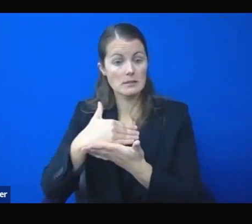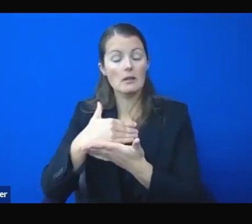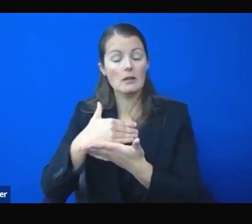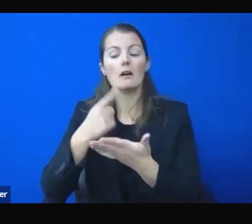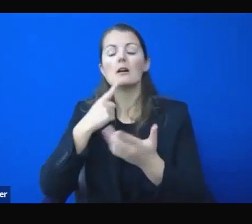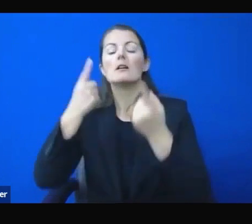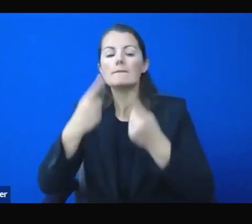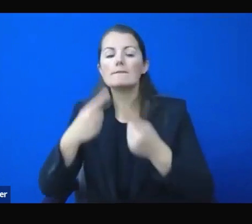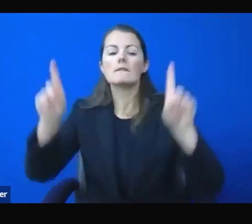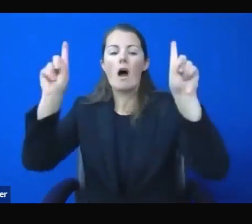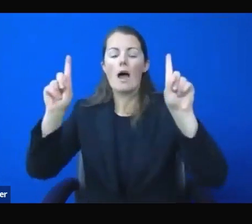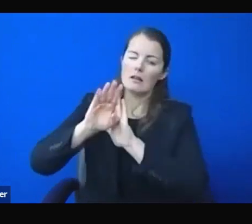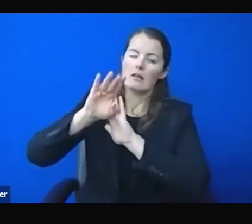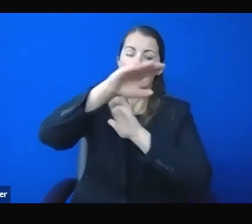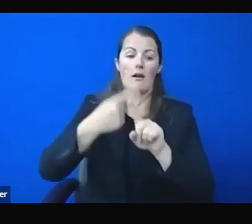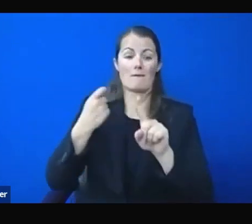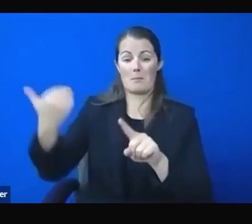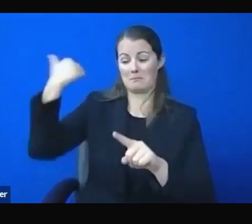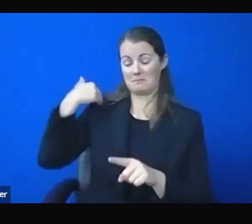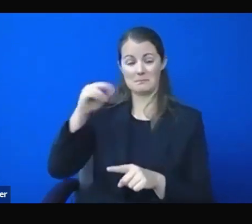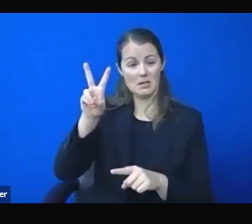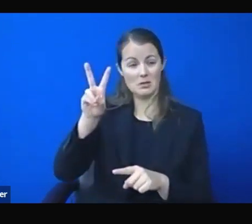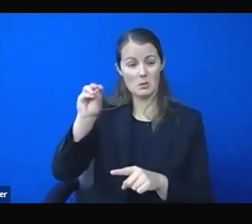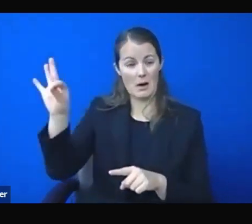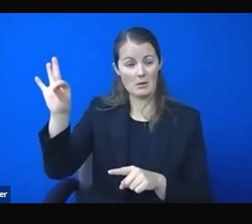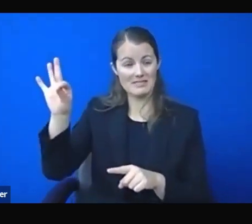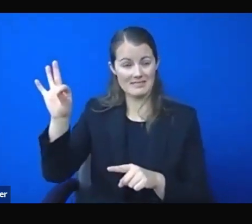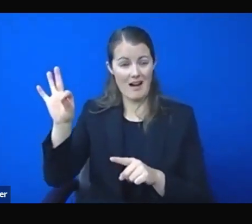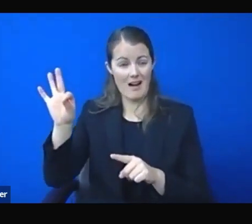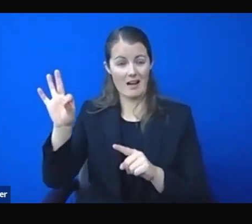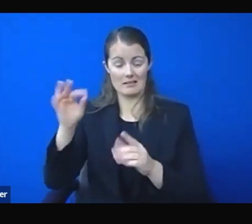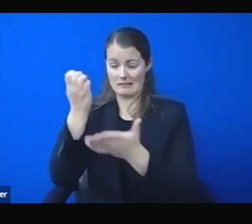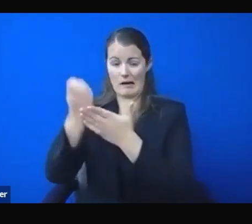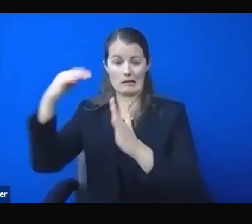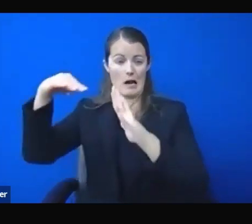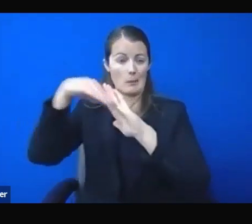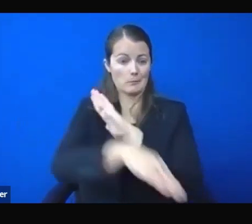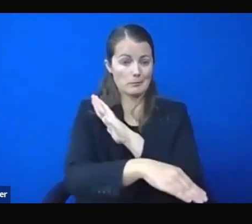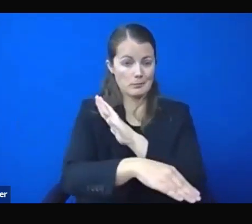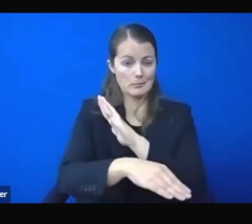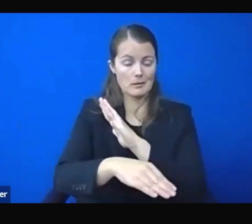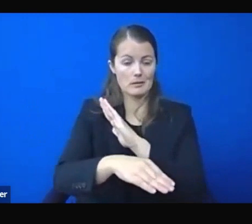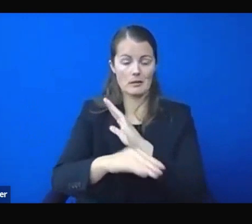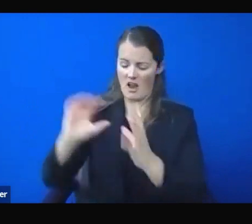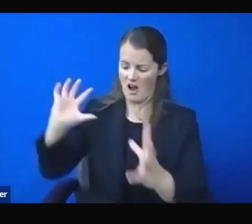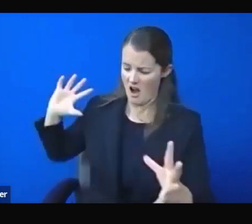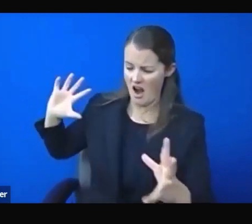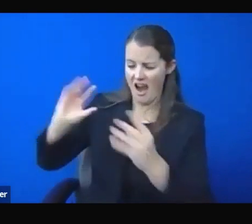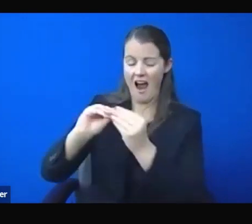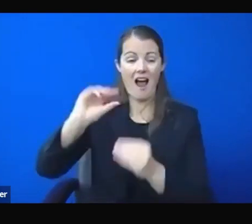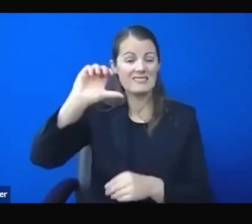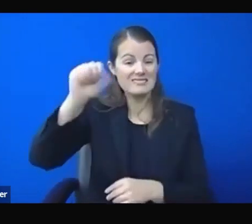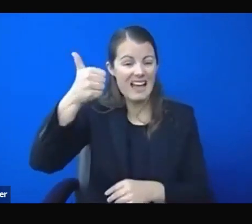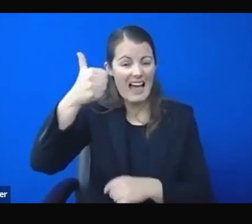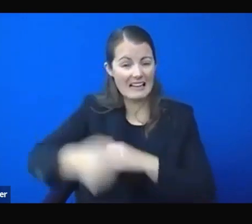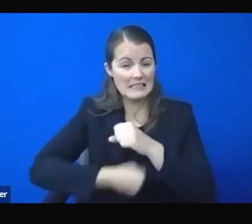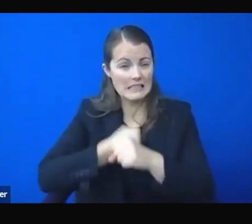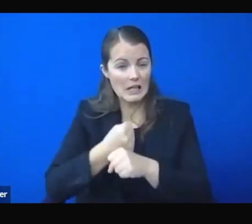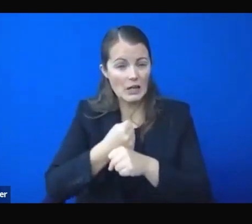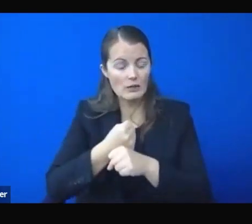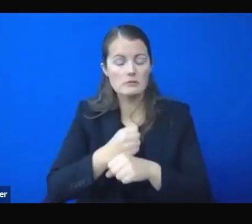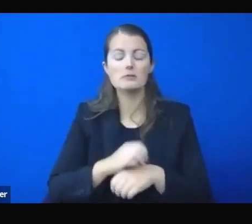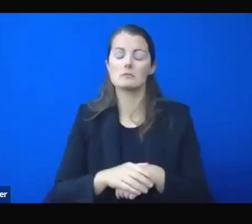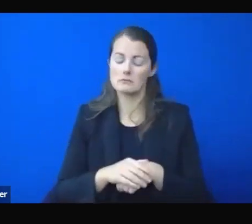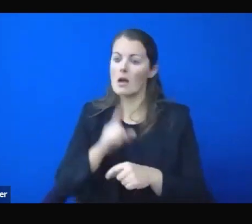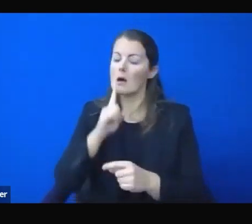Nevadans to claw back from that. I am so grateful to our former governor, Brian Sandoval, and all the Nevada residents who worked so